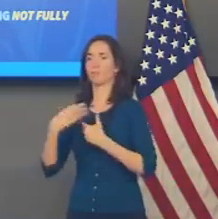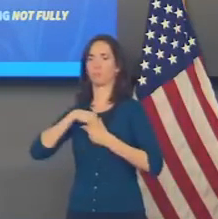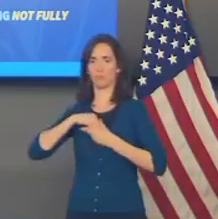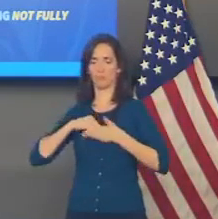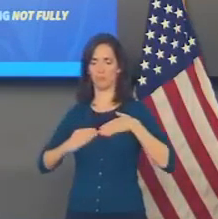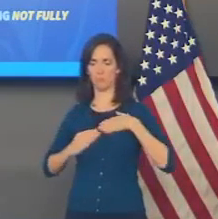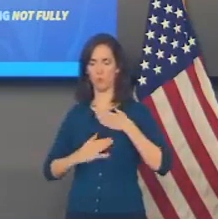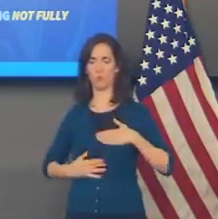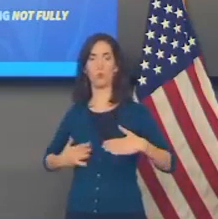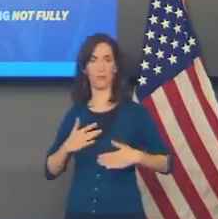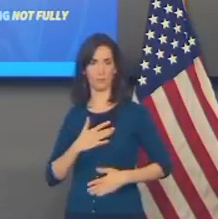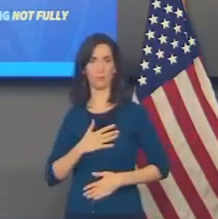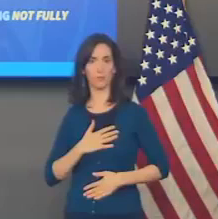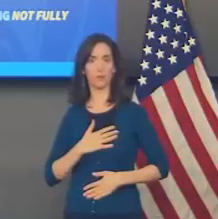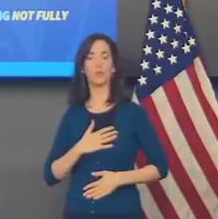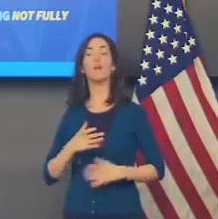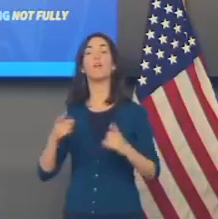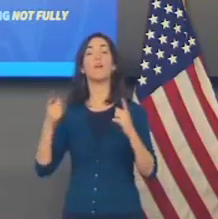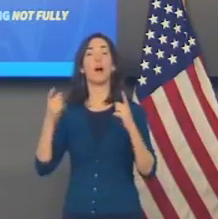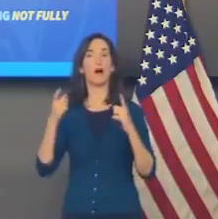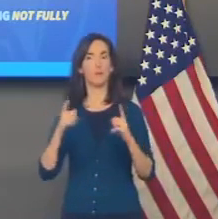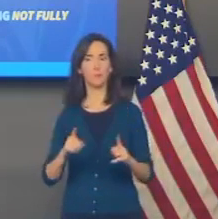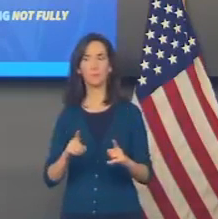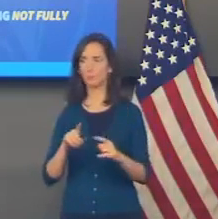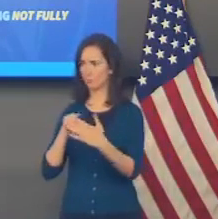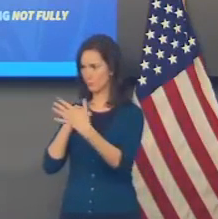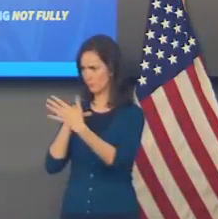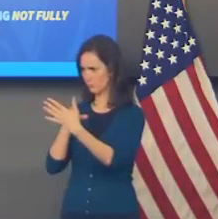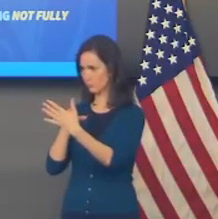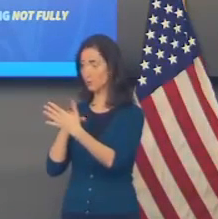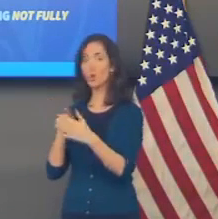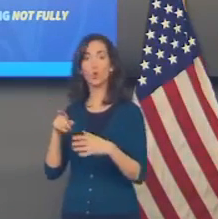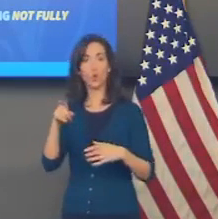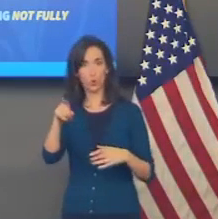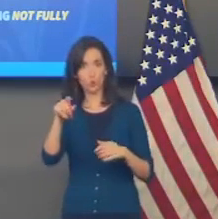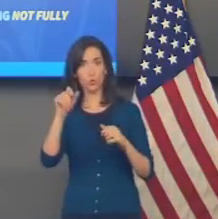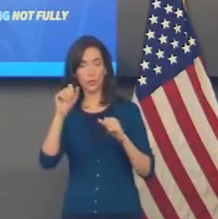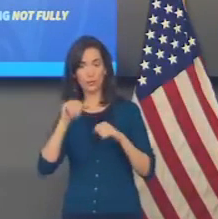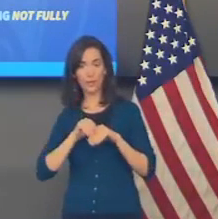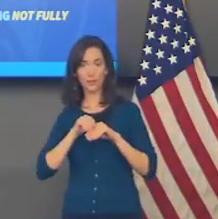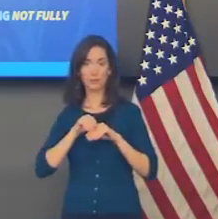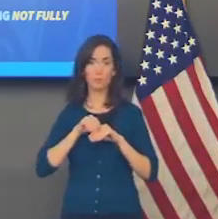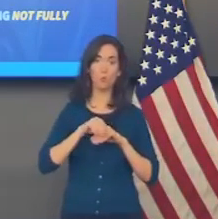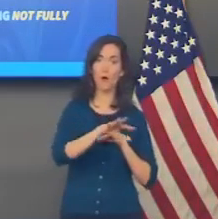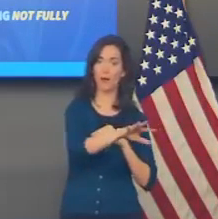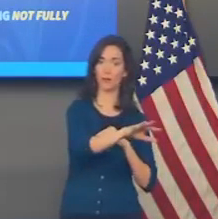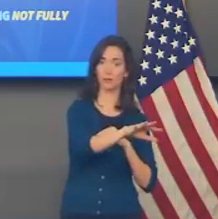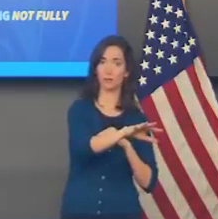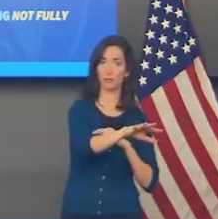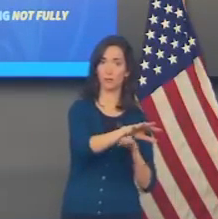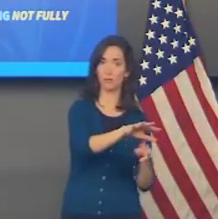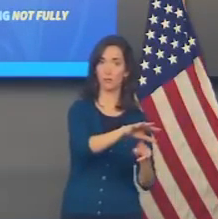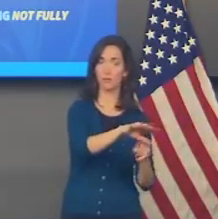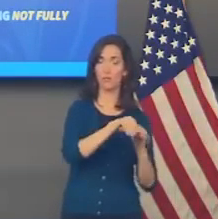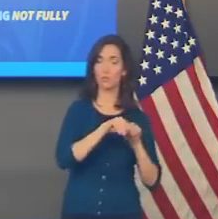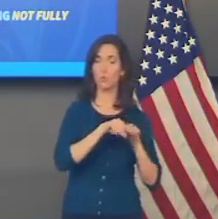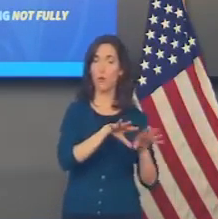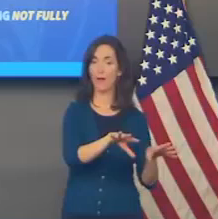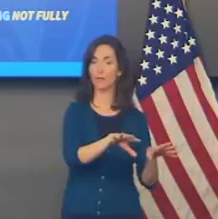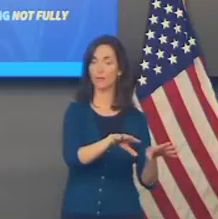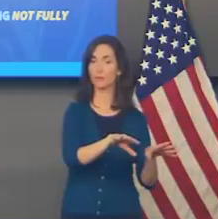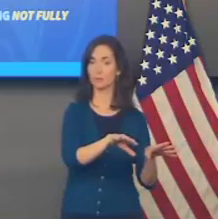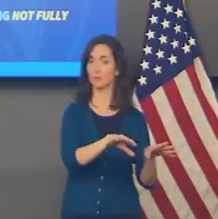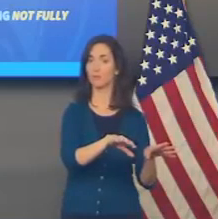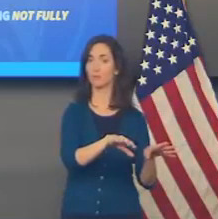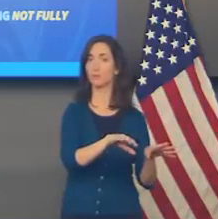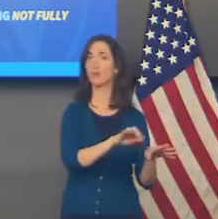is you have an equal ability to transmit the Delta variant, virus to somebody